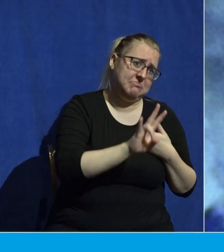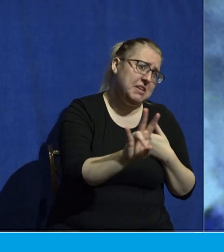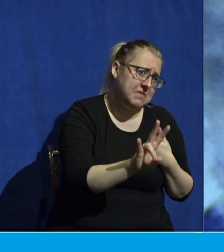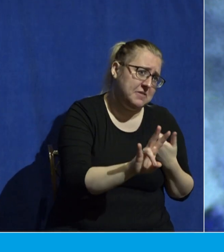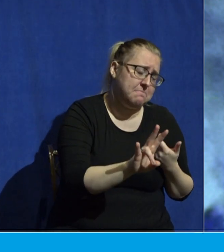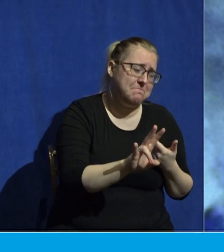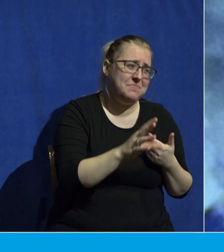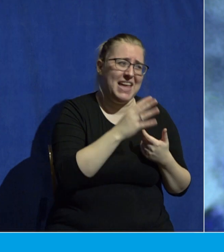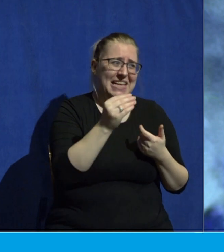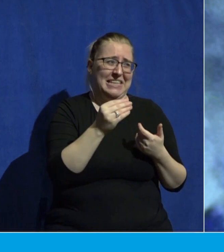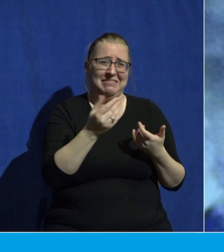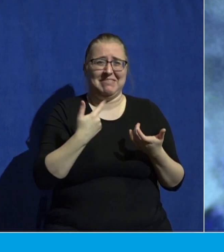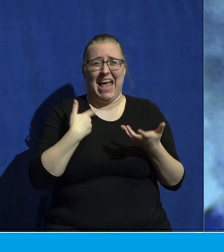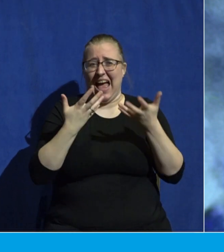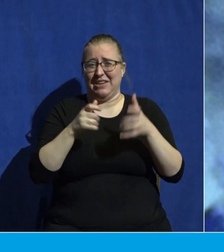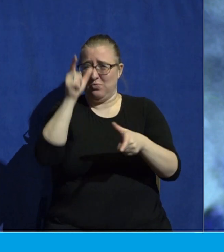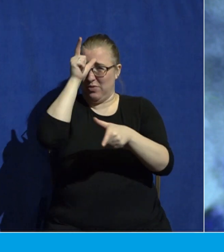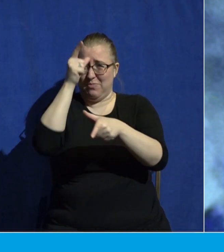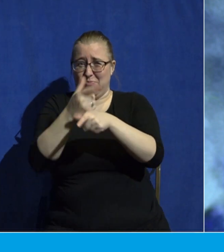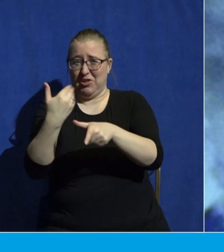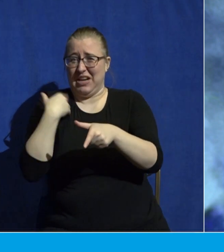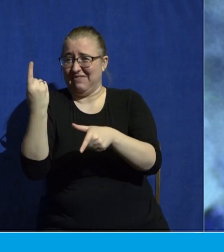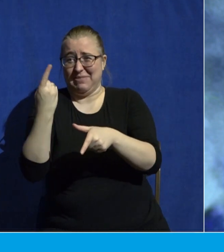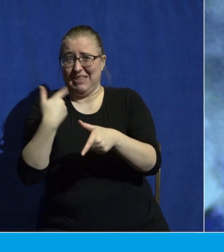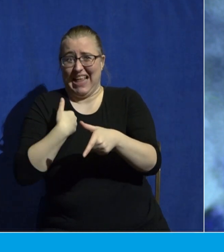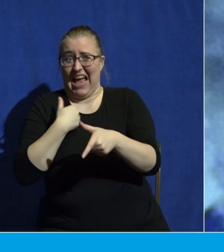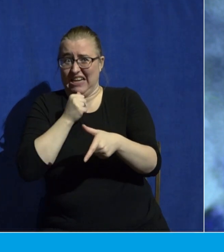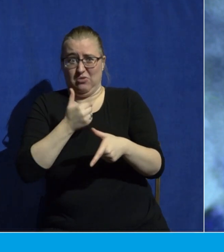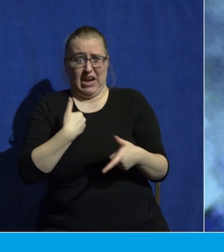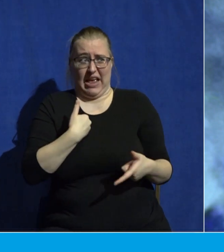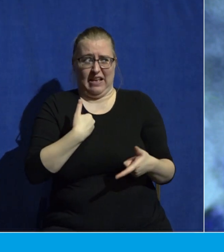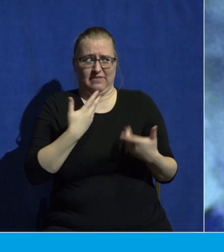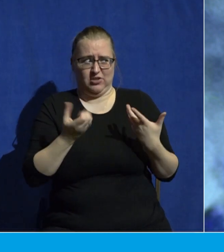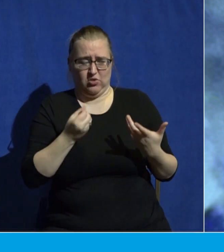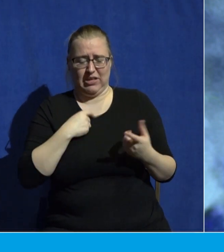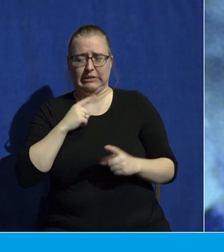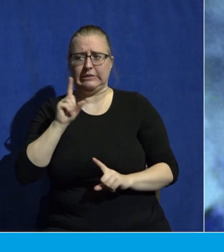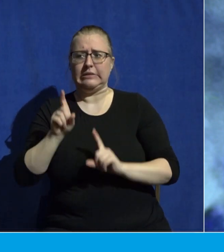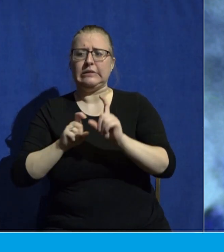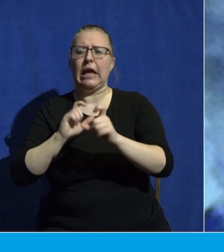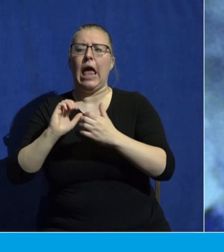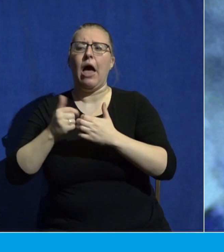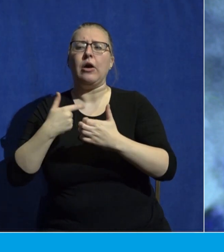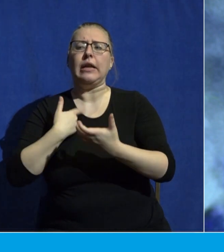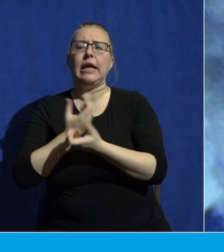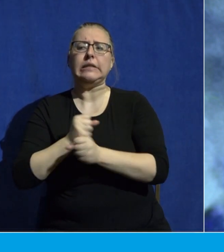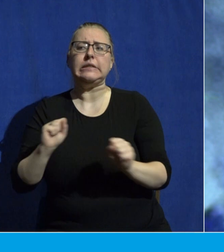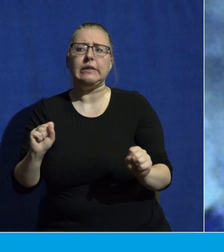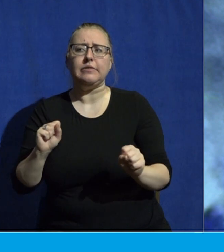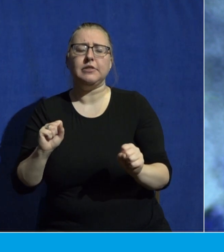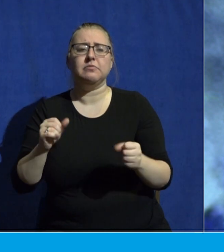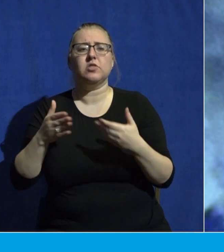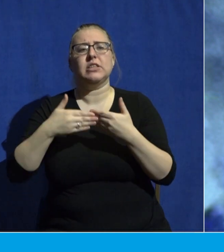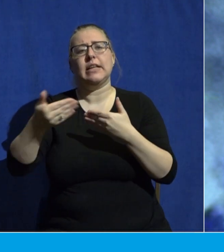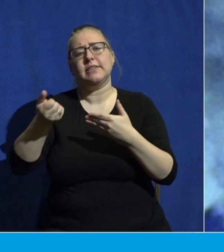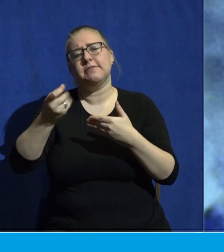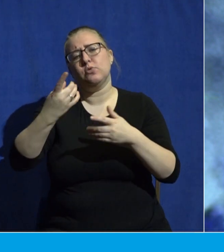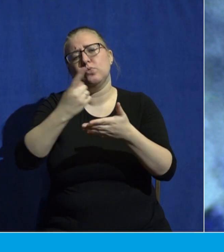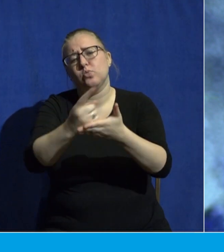something that I didn't have. So, I began to ask questions like, how can I be saved? Right? And over the coming weeks and months, my mom and my dad and even my grandmother